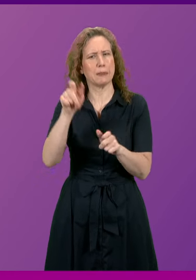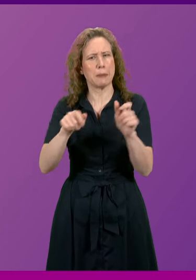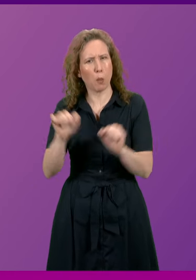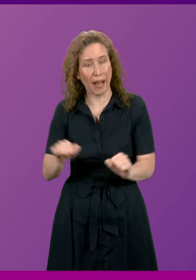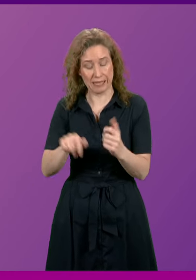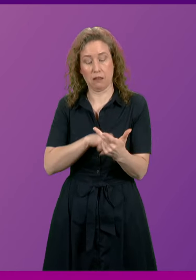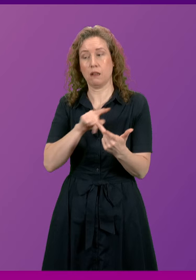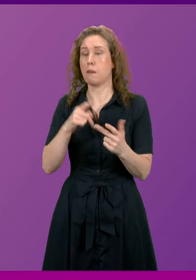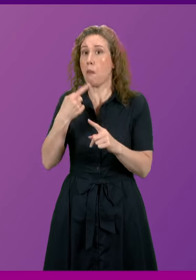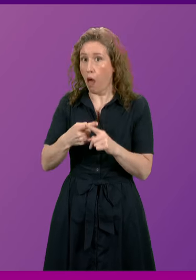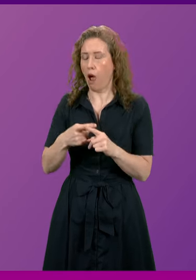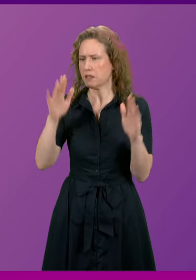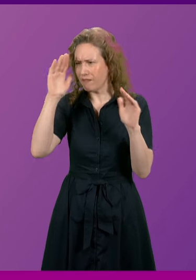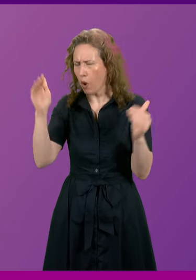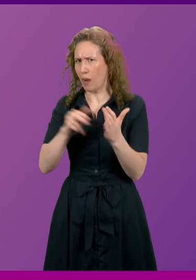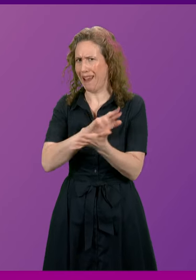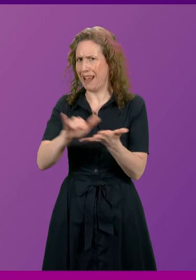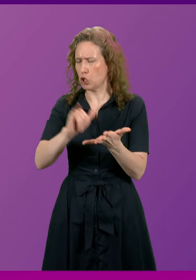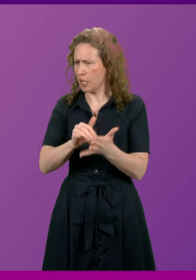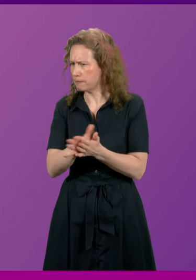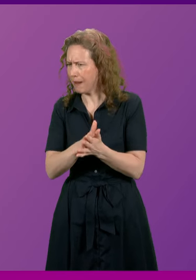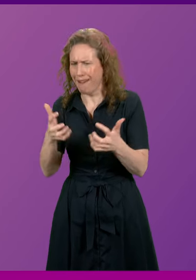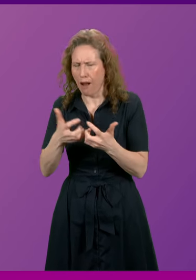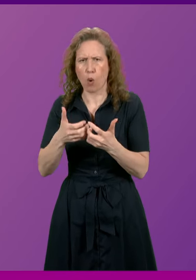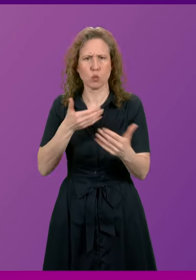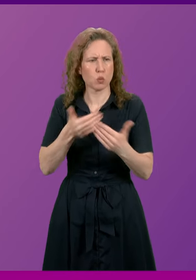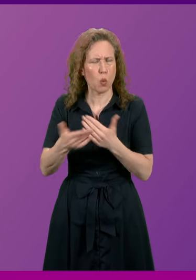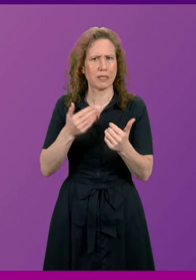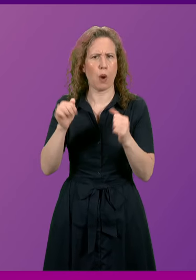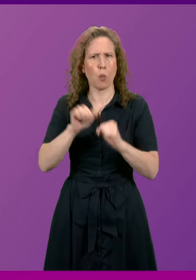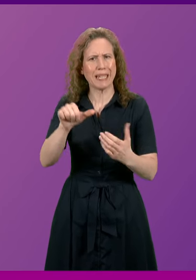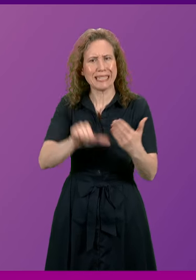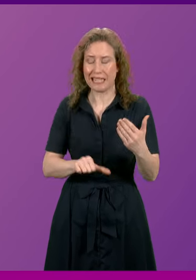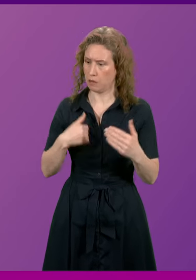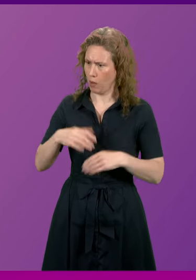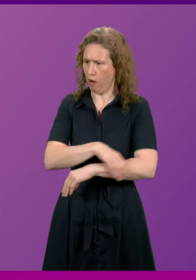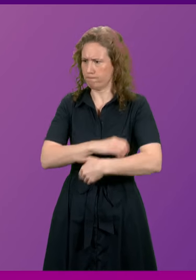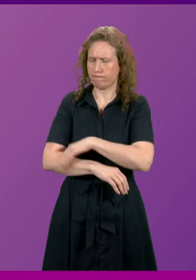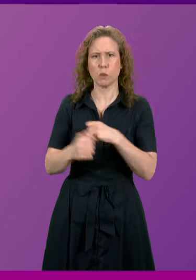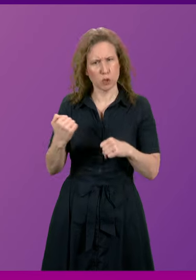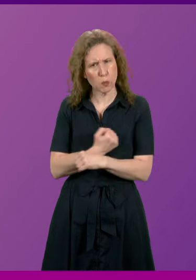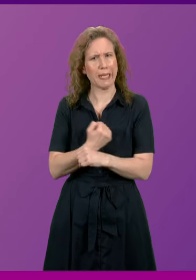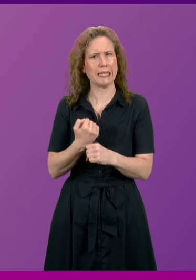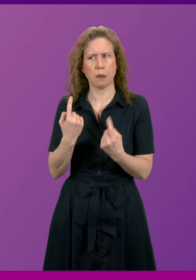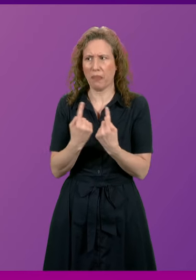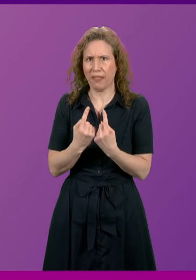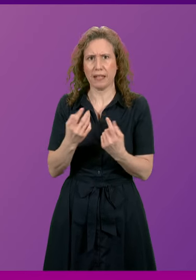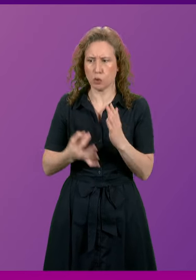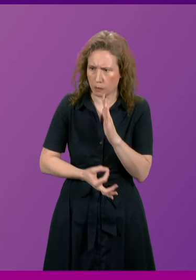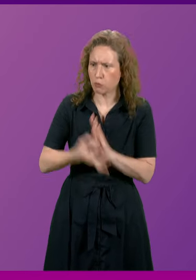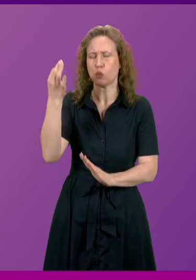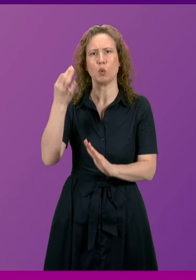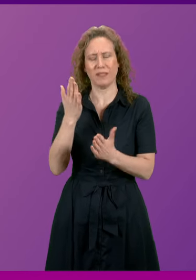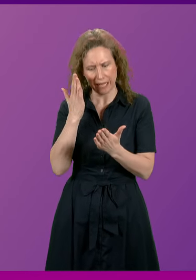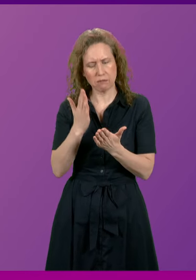the focus in the National Health Service on tackling the longest waits, are the measures the Government is taking forward to ensure that we tackle the legitimate